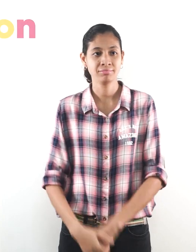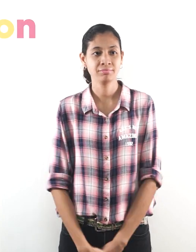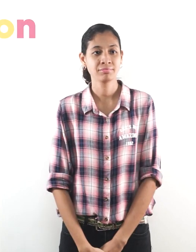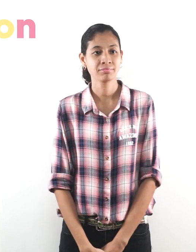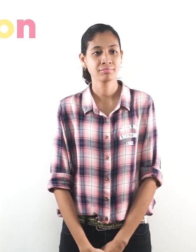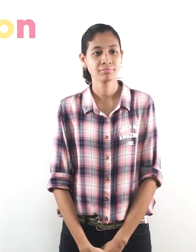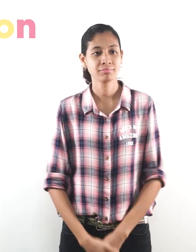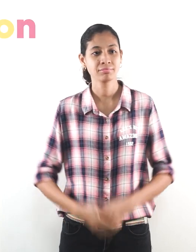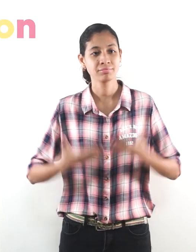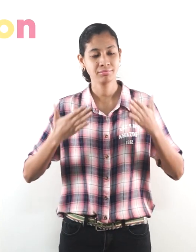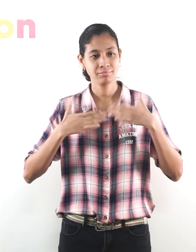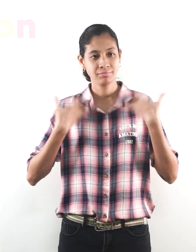Happy,